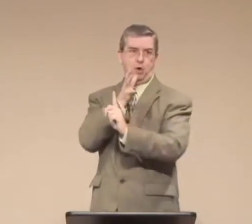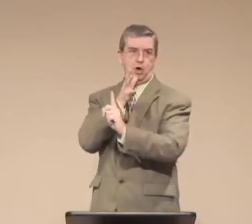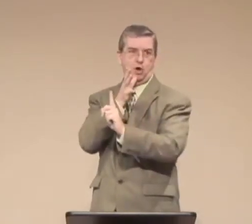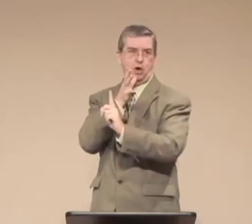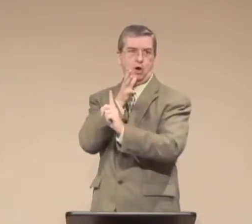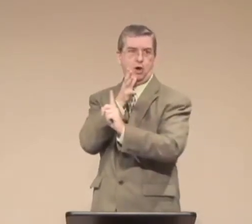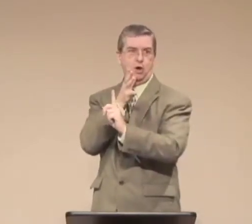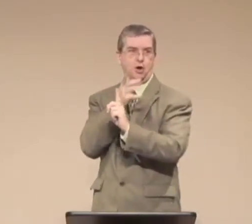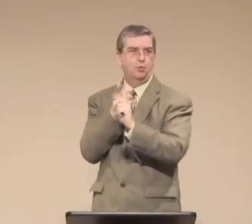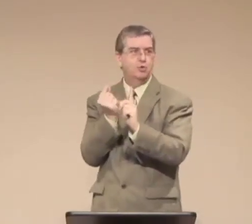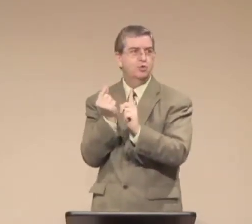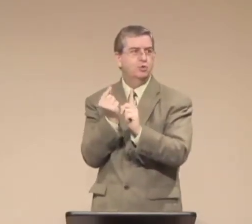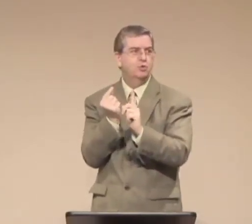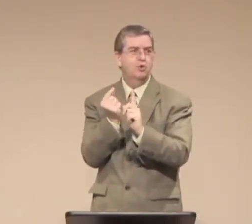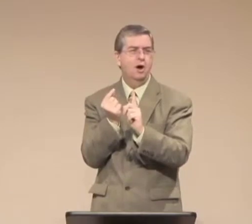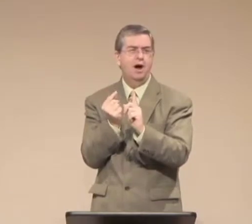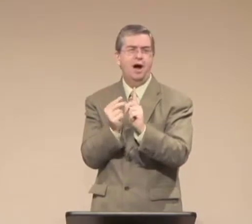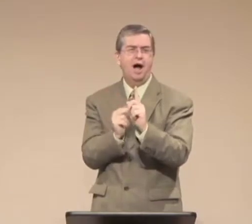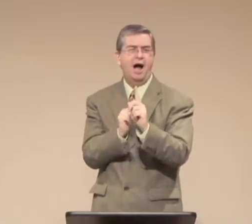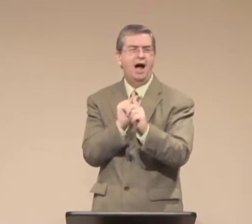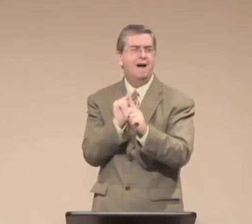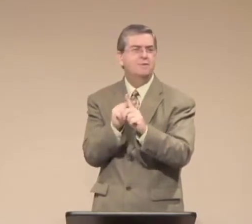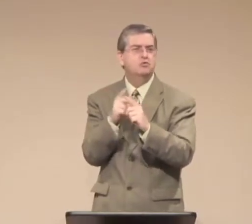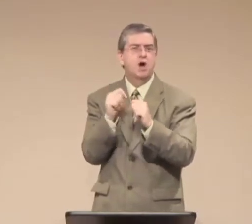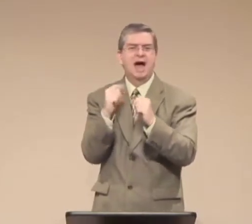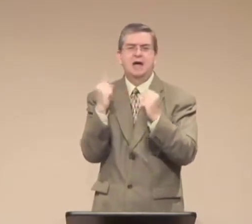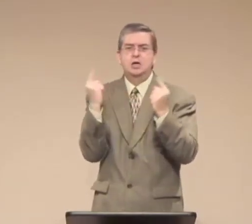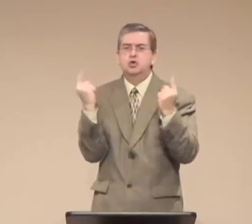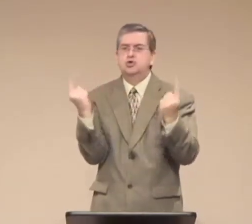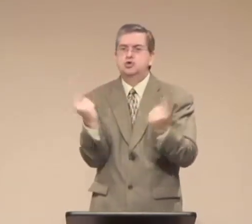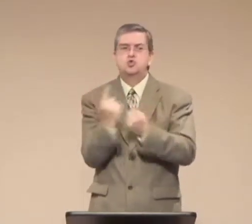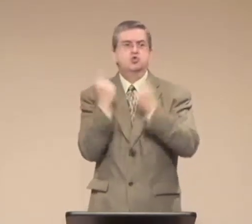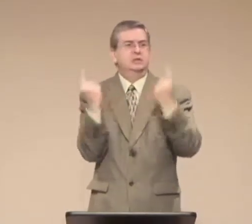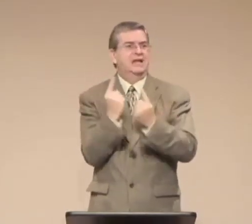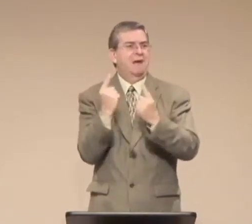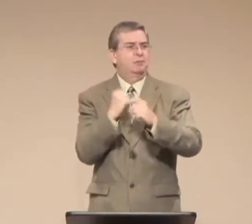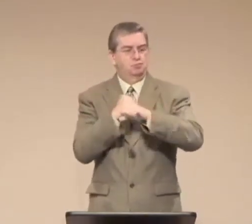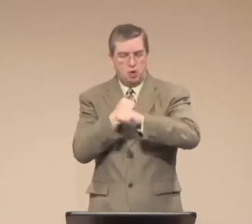They would throw their children in the river and the alligators would consume them.